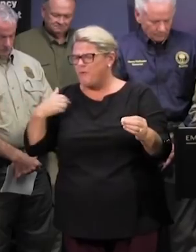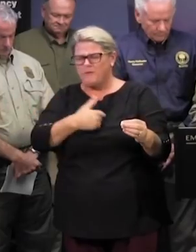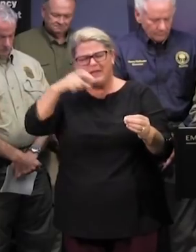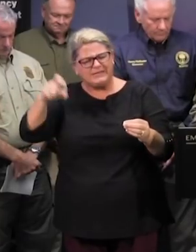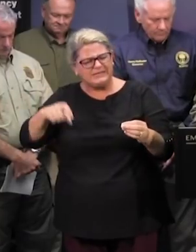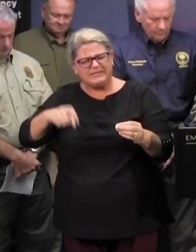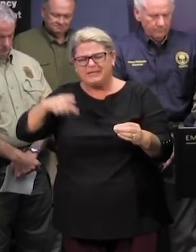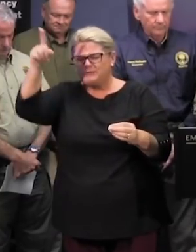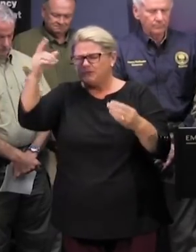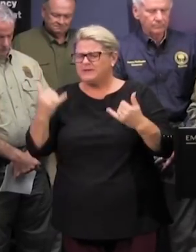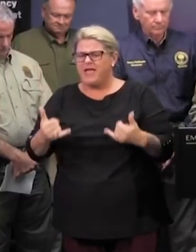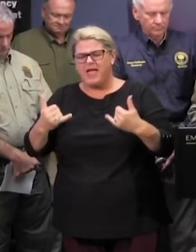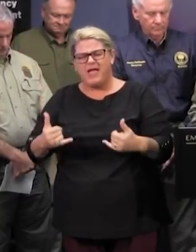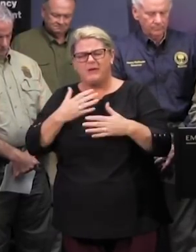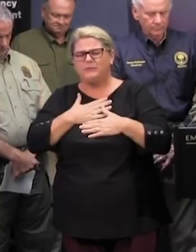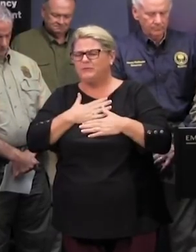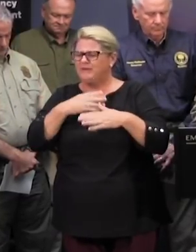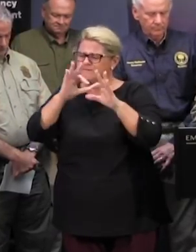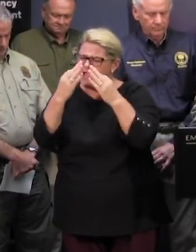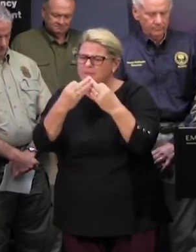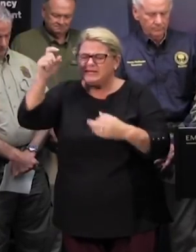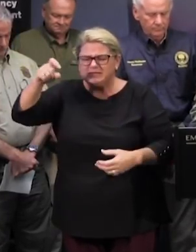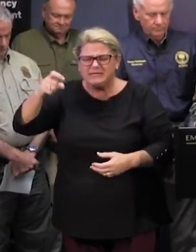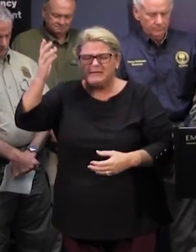we've ever needed you before families need you